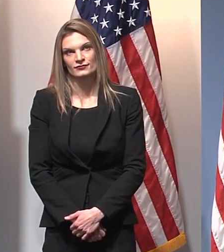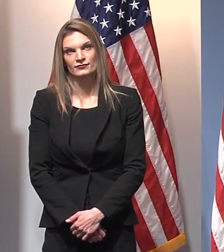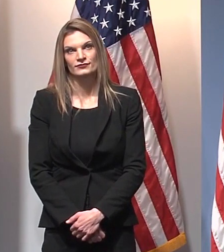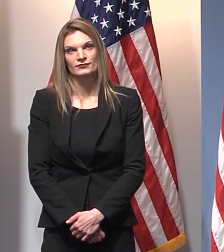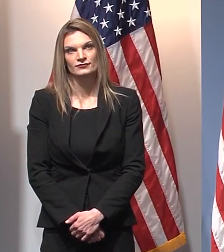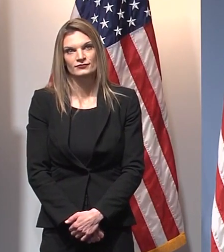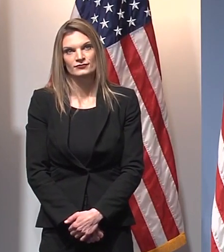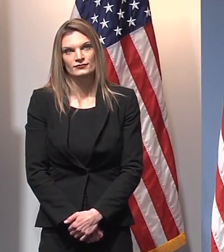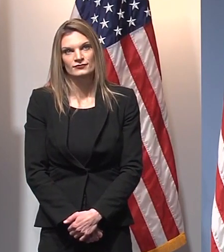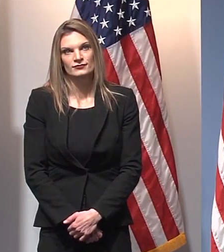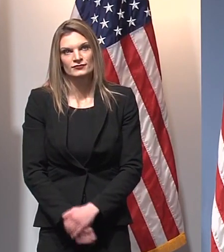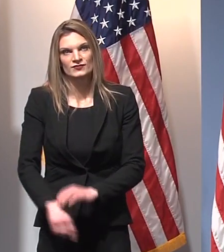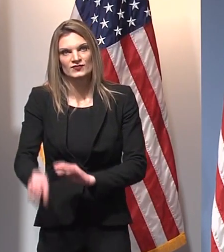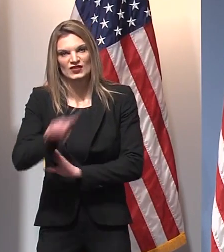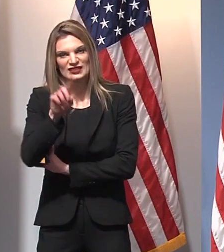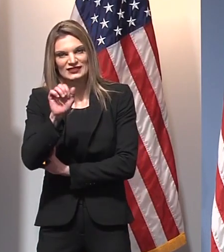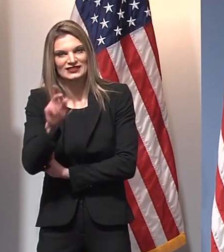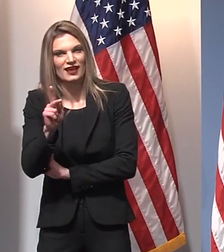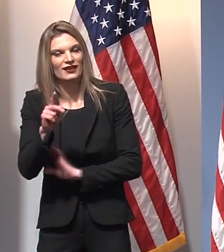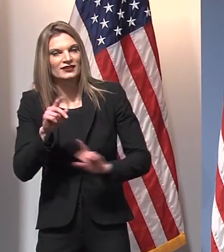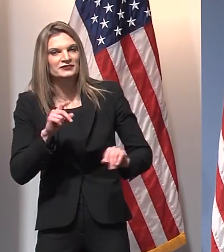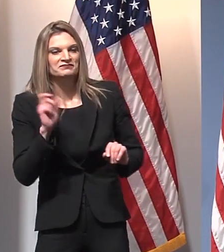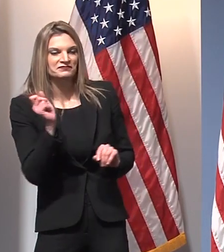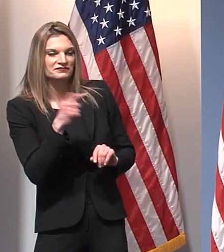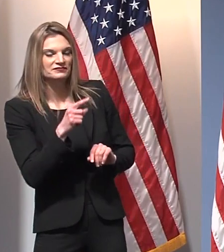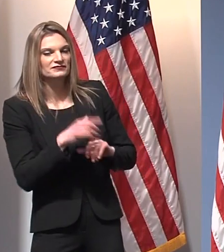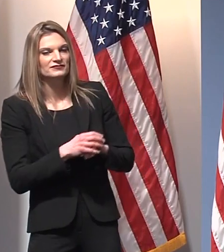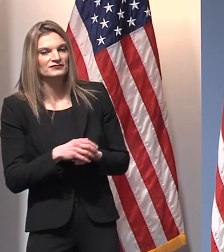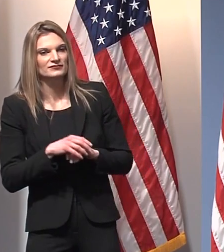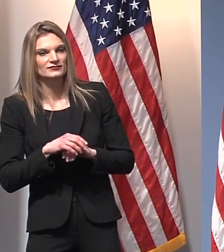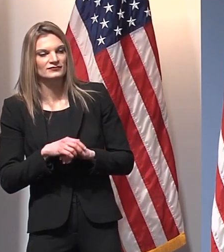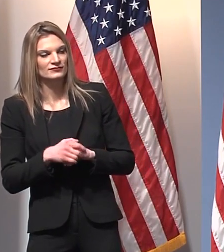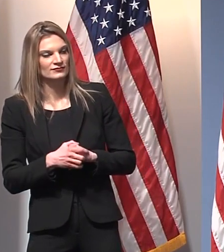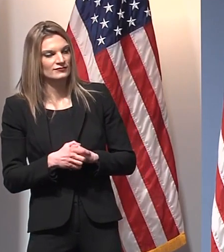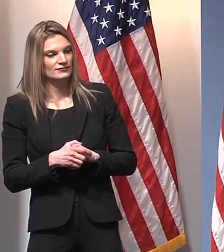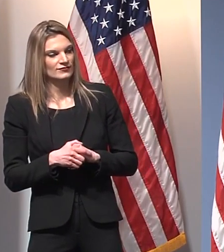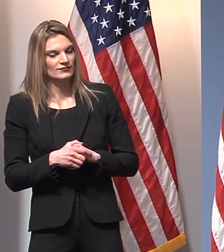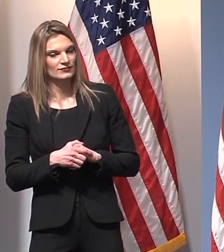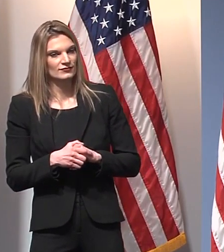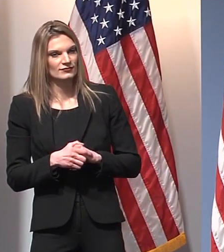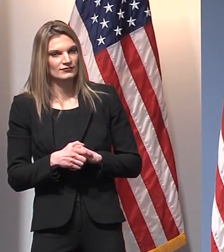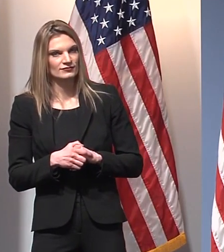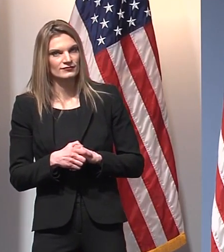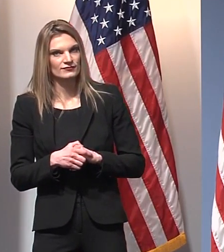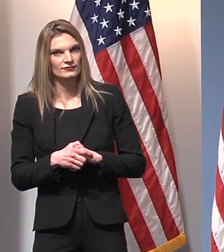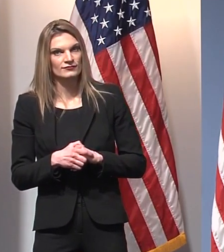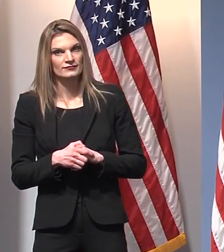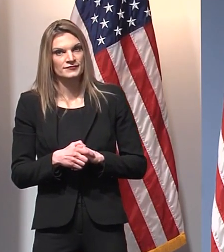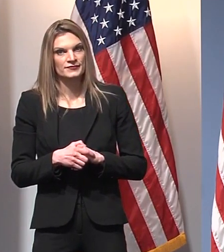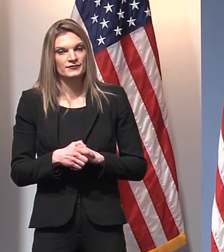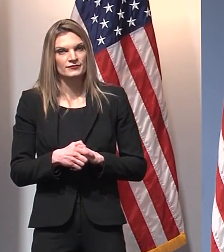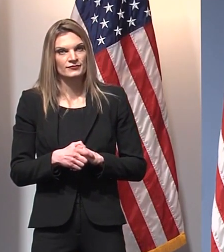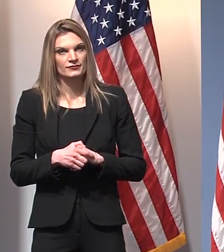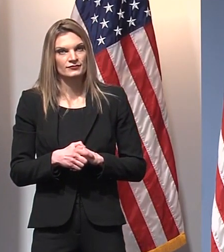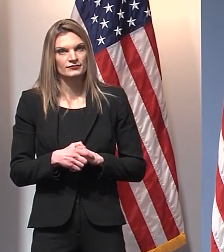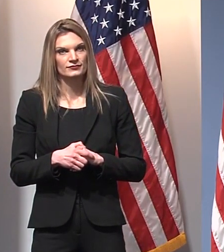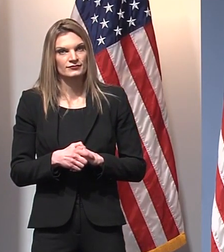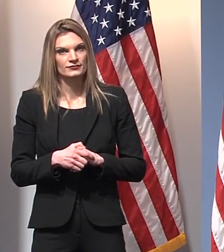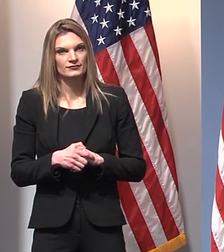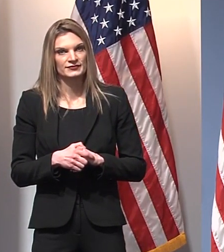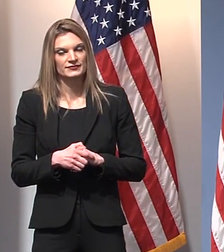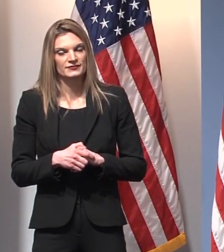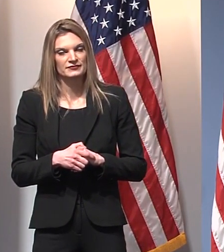Hi, Governor. Good afternoon. There's been a lot of activity on this issue over the last